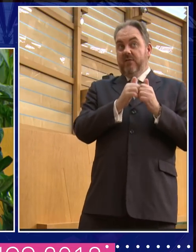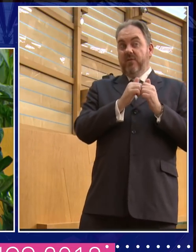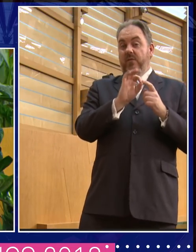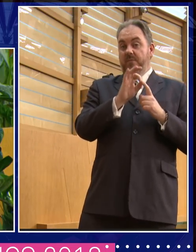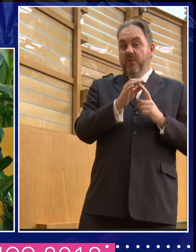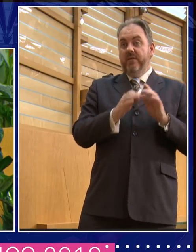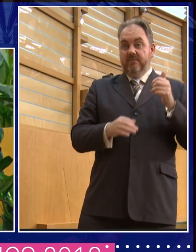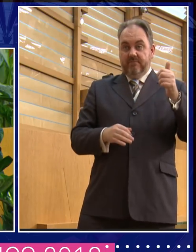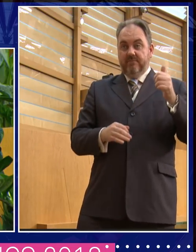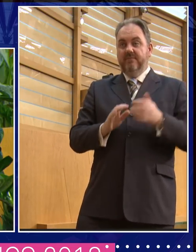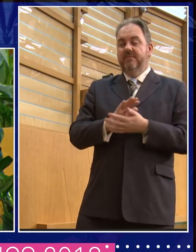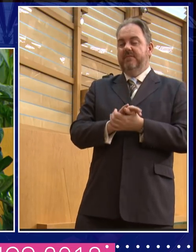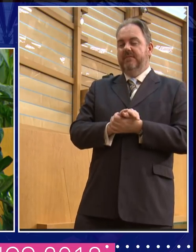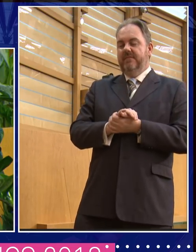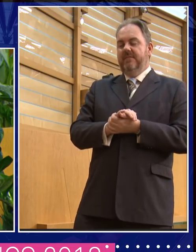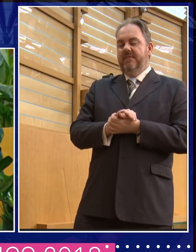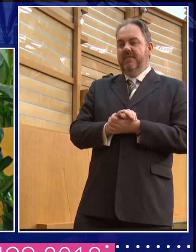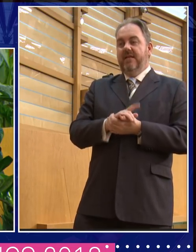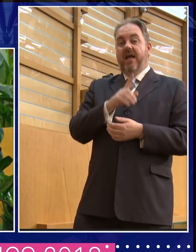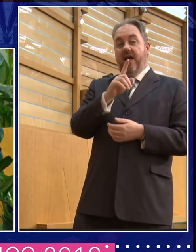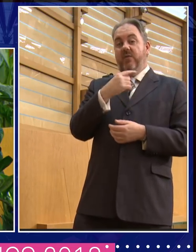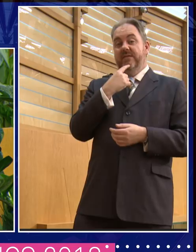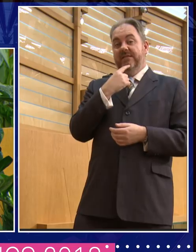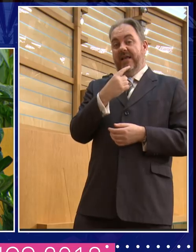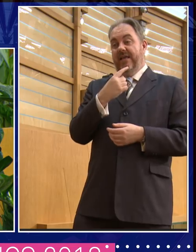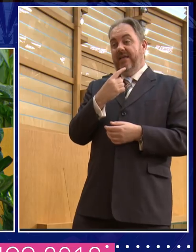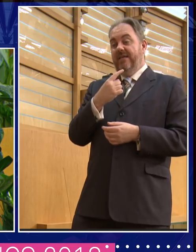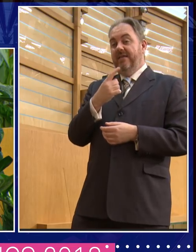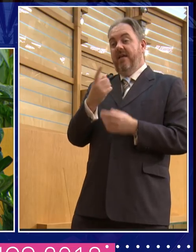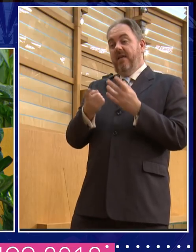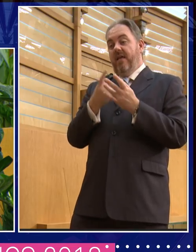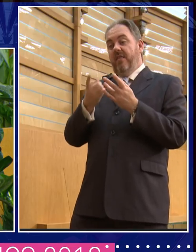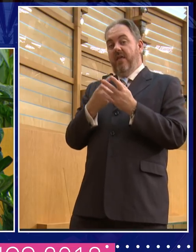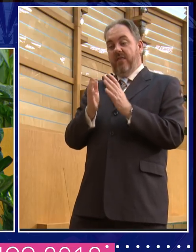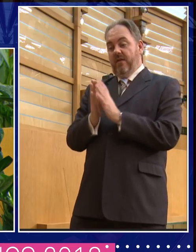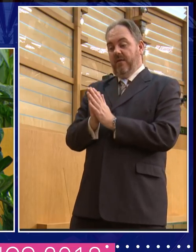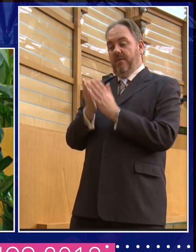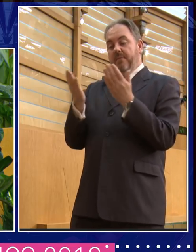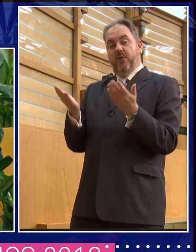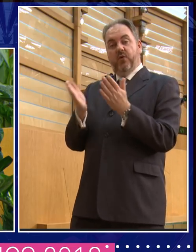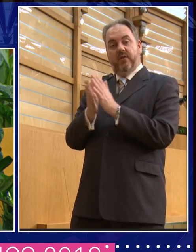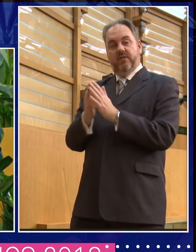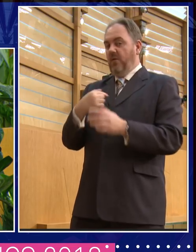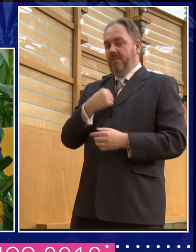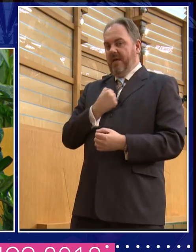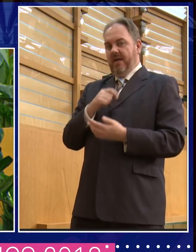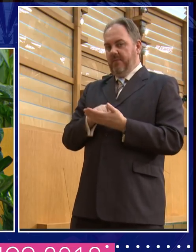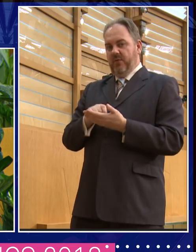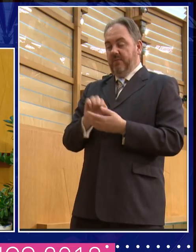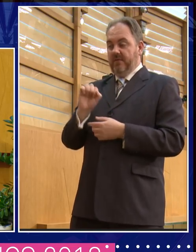against my own commercial interest to recommend somebody else's book, but Chimamanda Ngochi Adichie's book, um, on why we should all be feminists